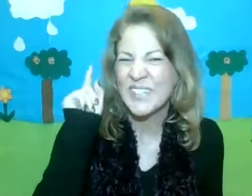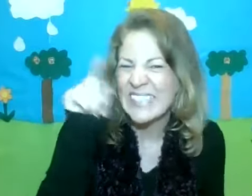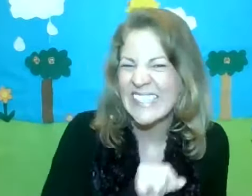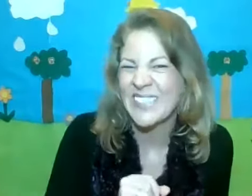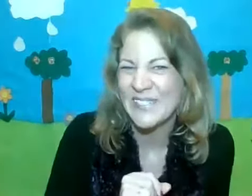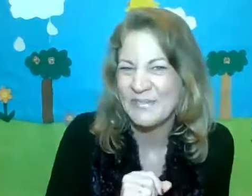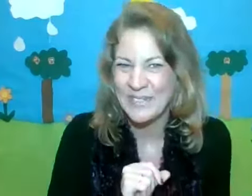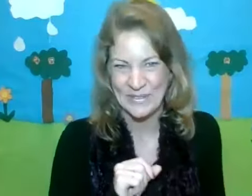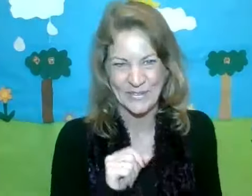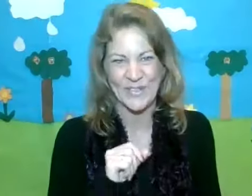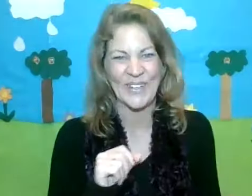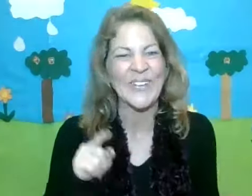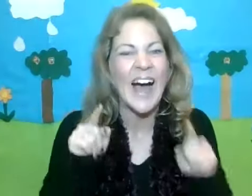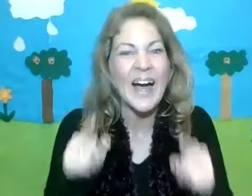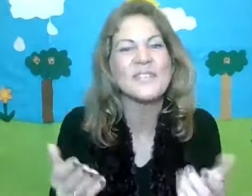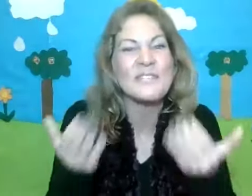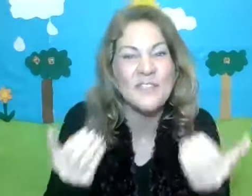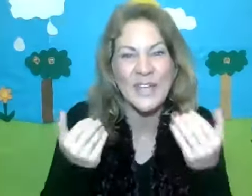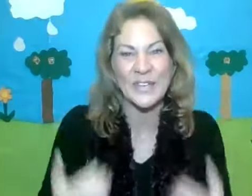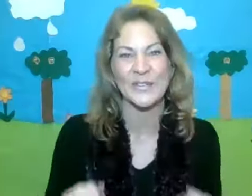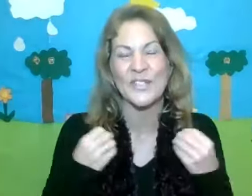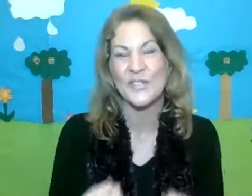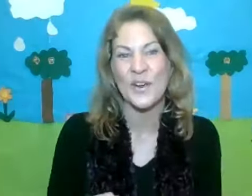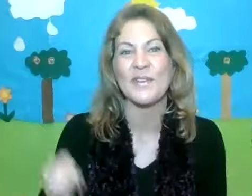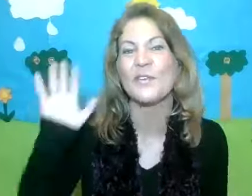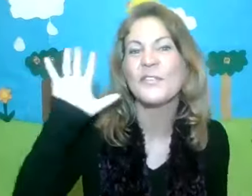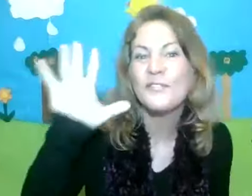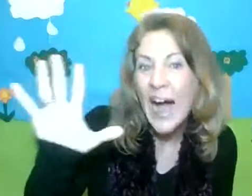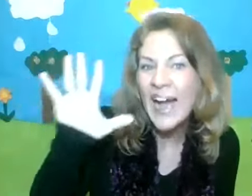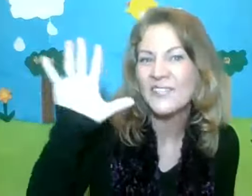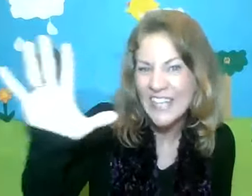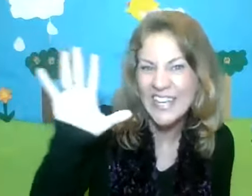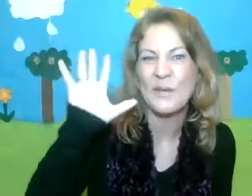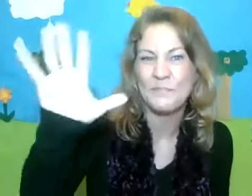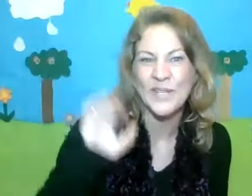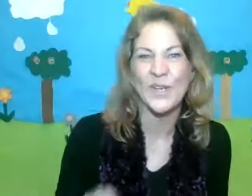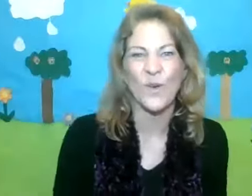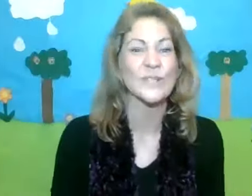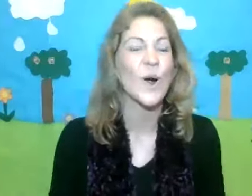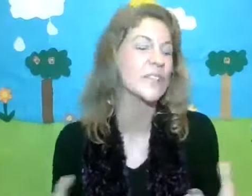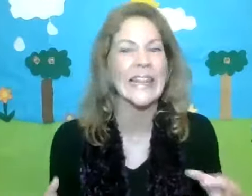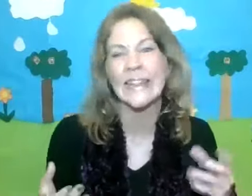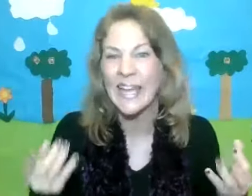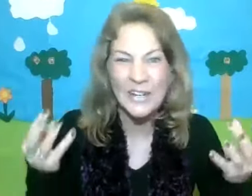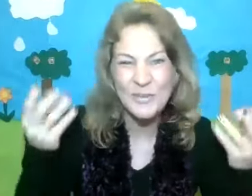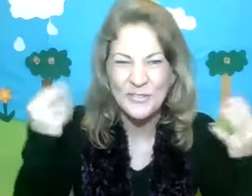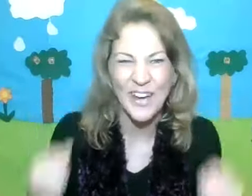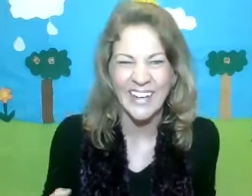I've got some good news for you. I want to invite you to join me for the five-day mini course called Light Up Your Fire,